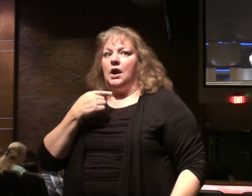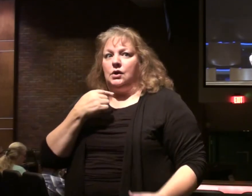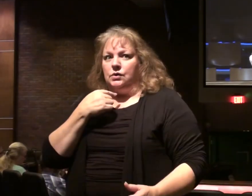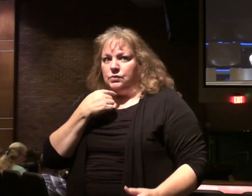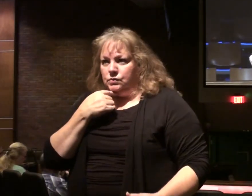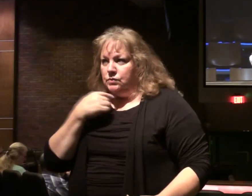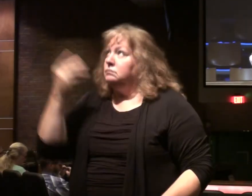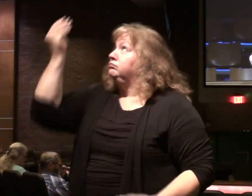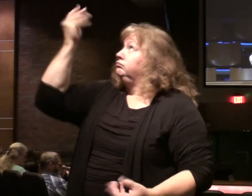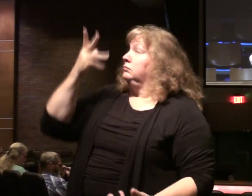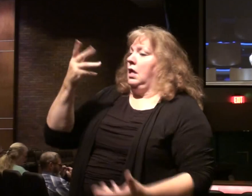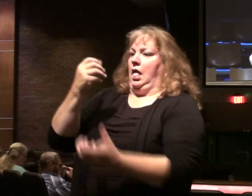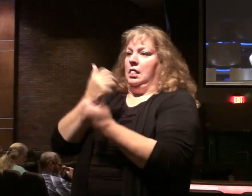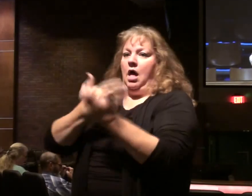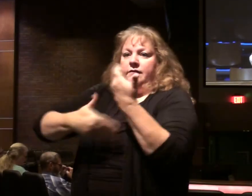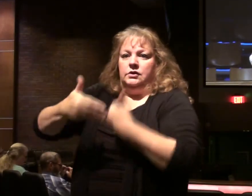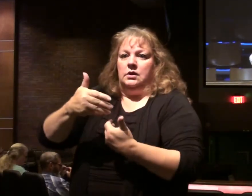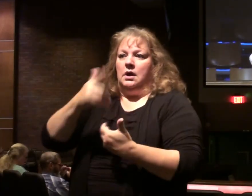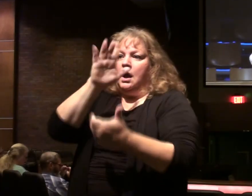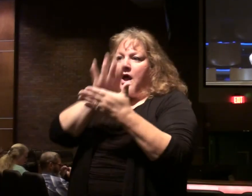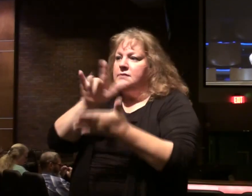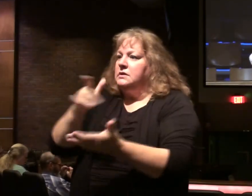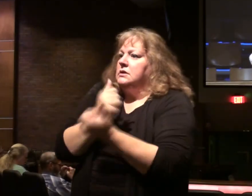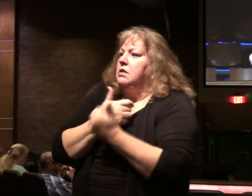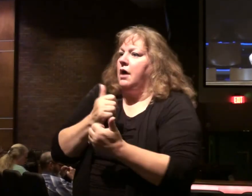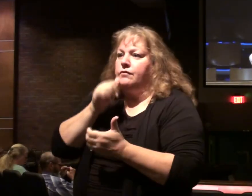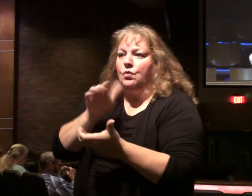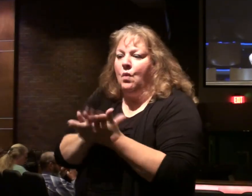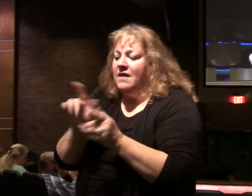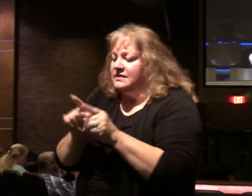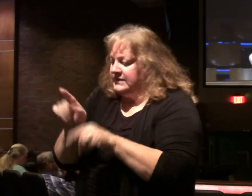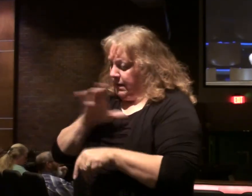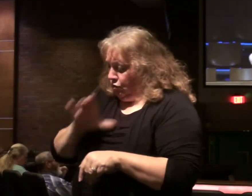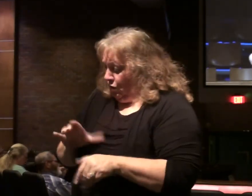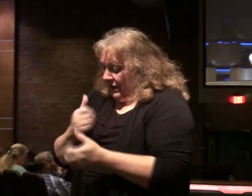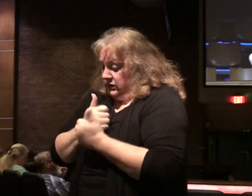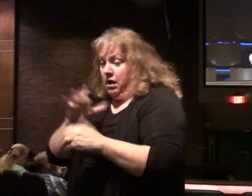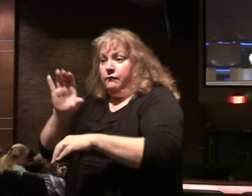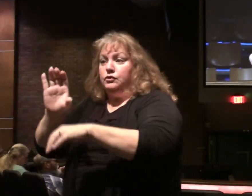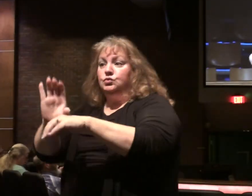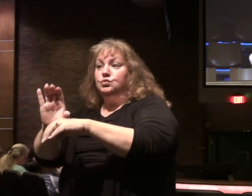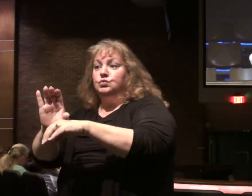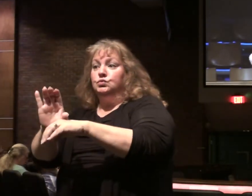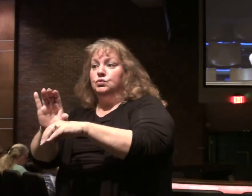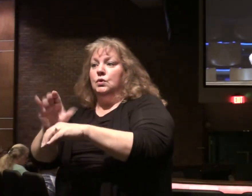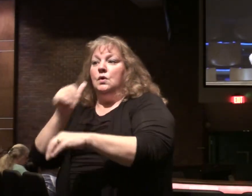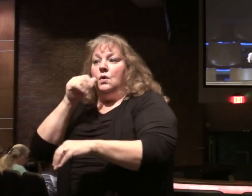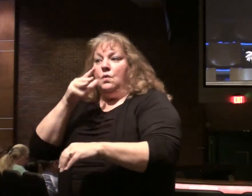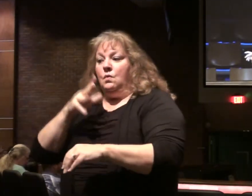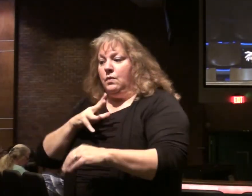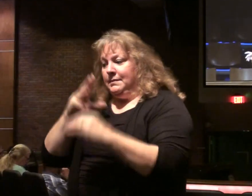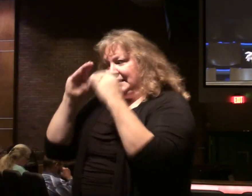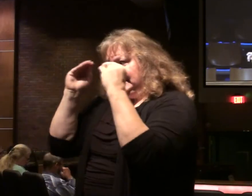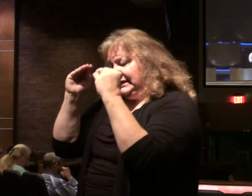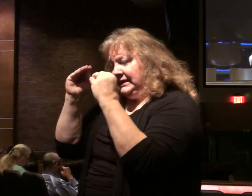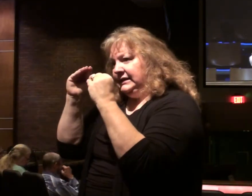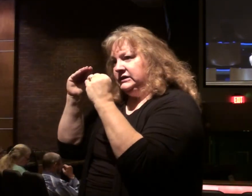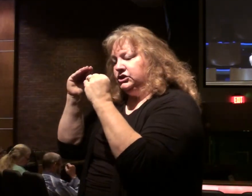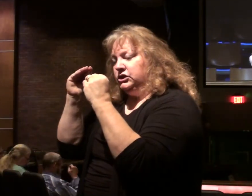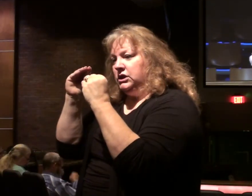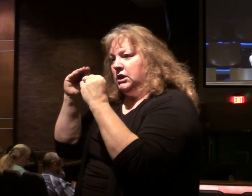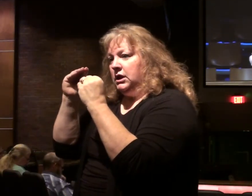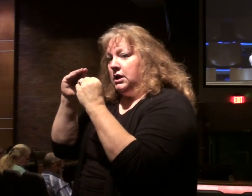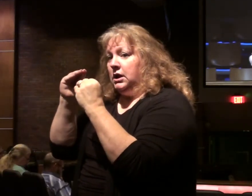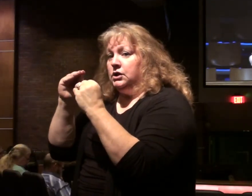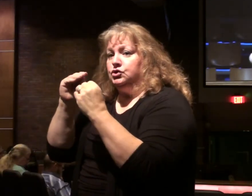another. Husbands are told to love their wives as Christ loved the children. Older women are to teach the younger women to love their husbands, to love